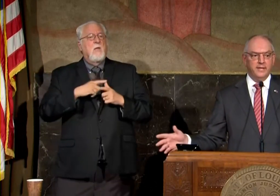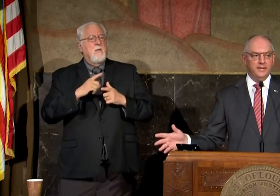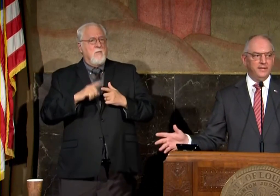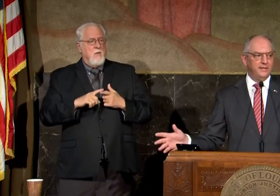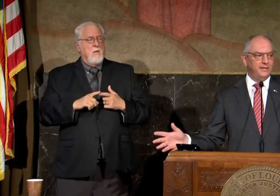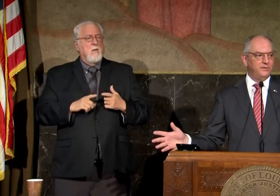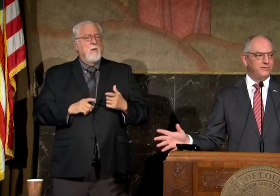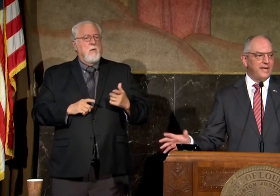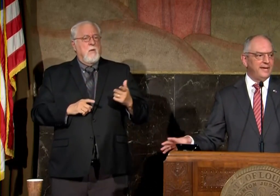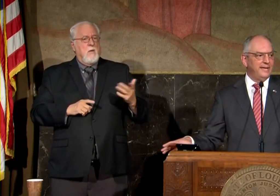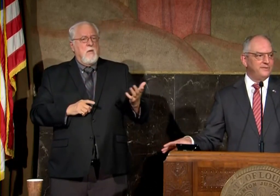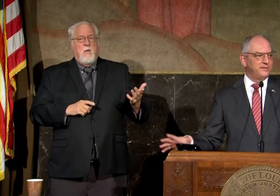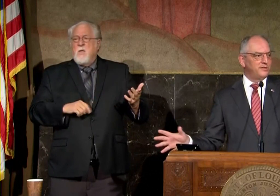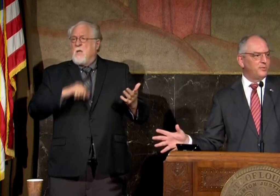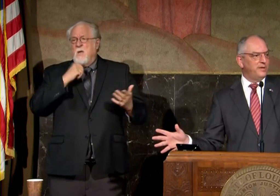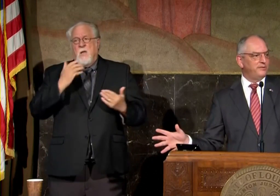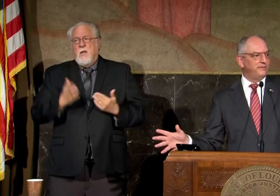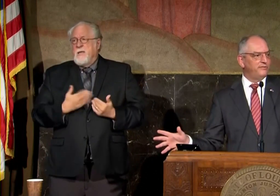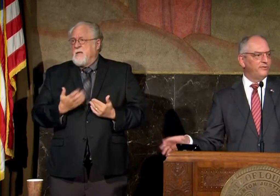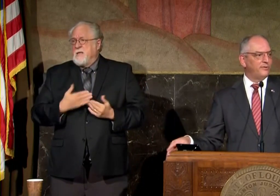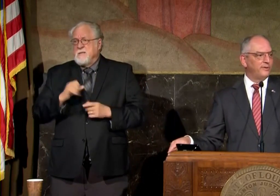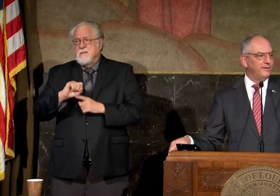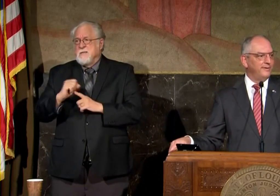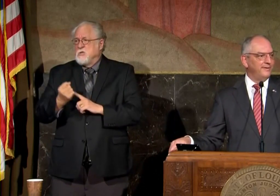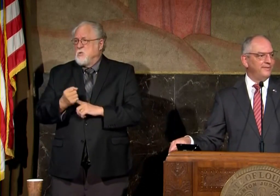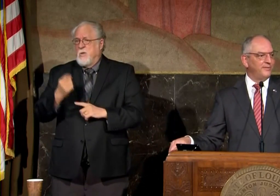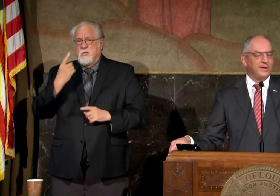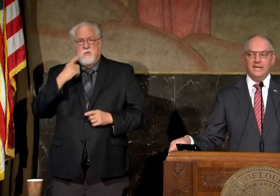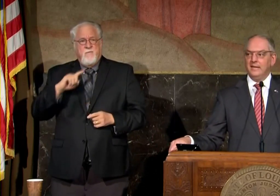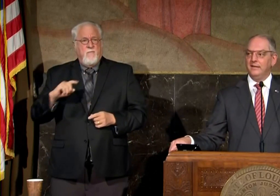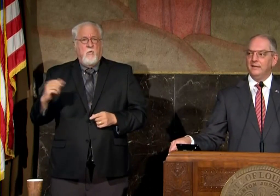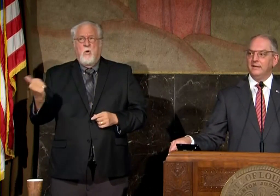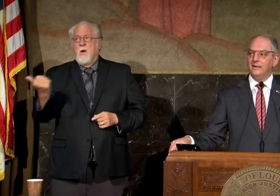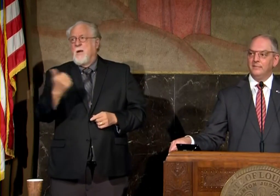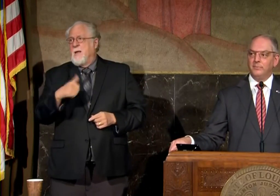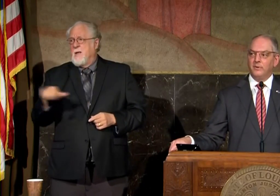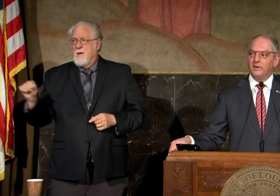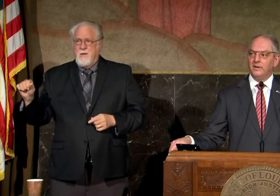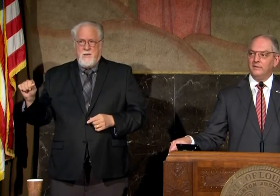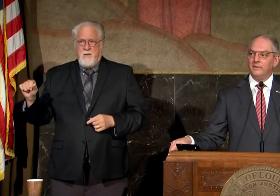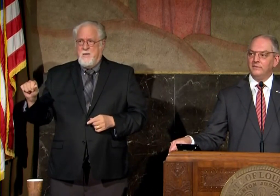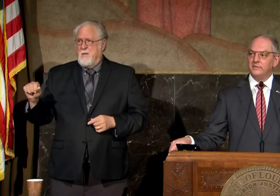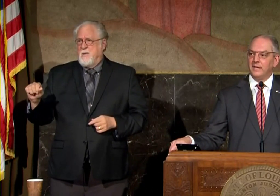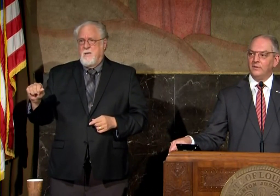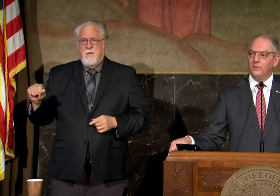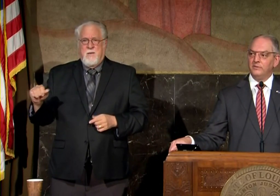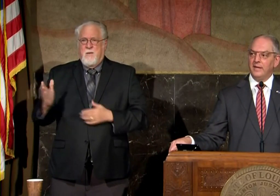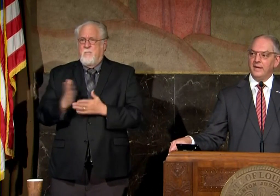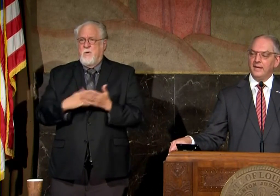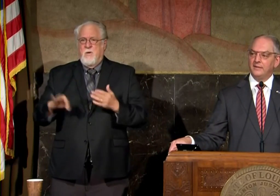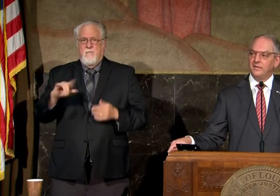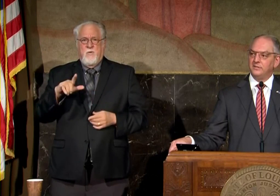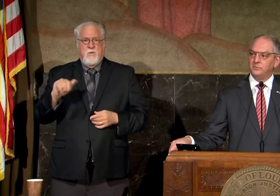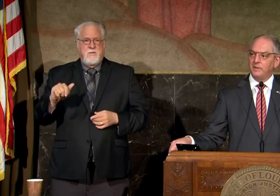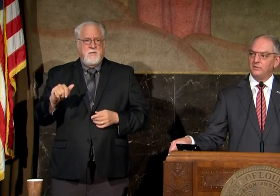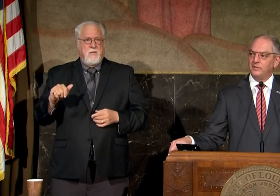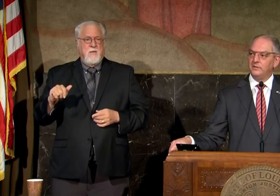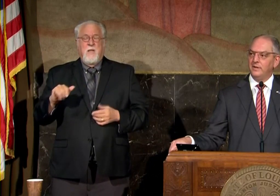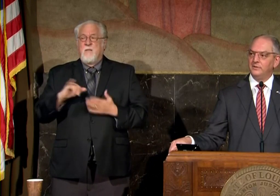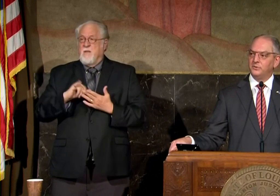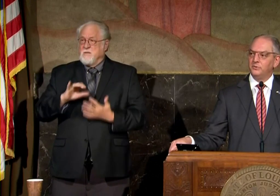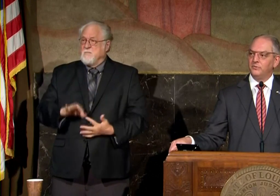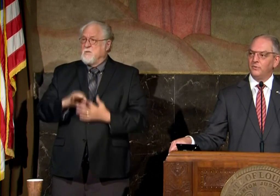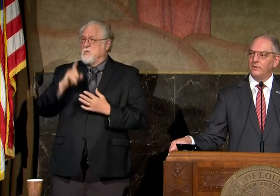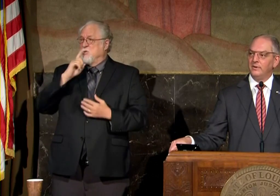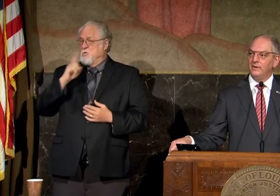this is not an easy situation for for any uh part of the state of louisiana and i guess that's especially